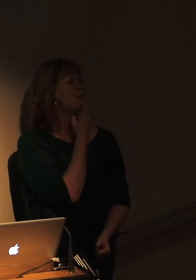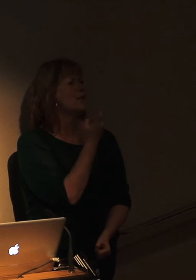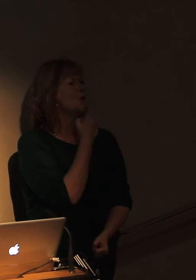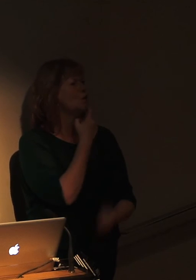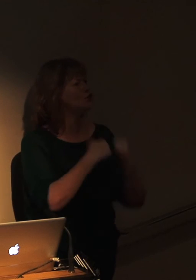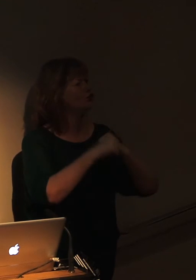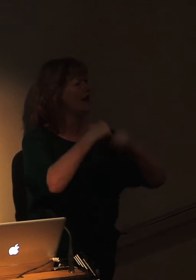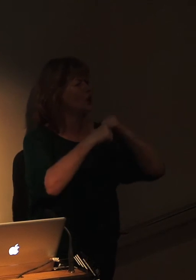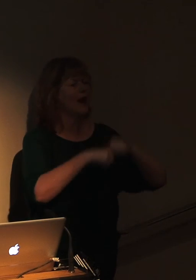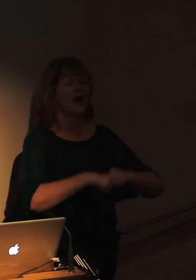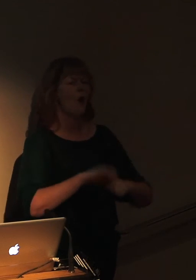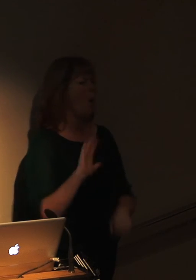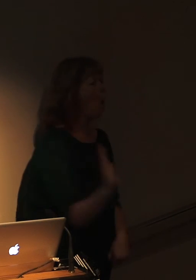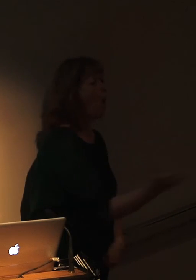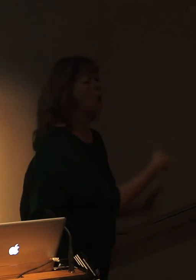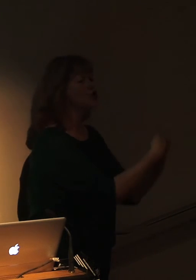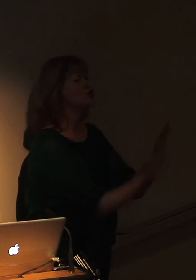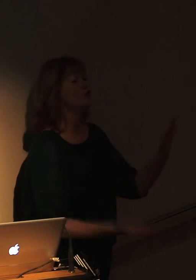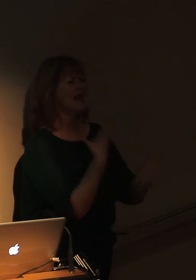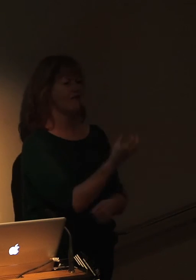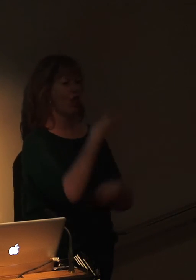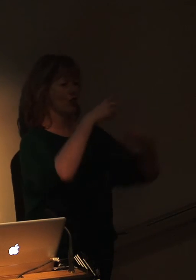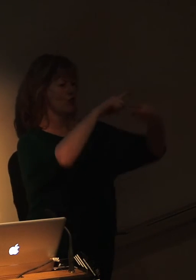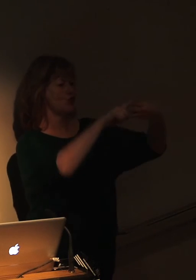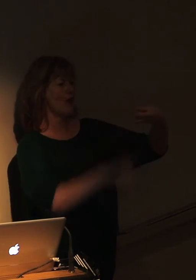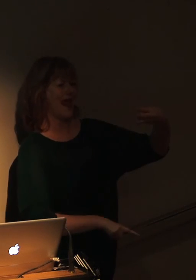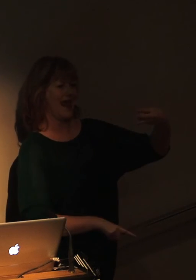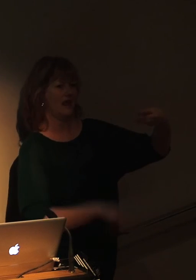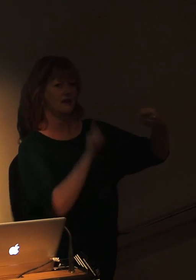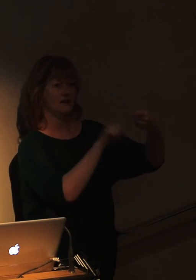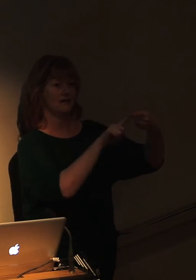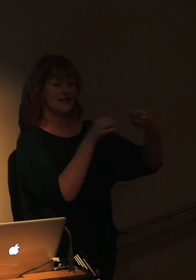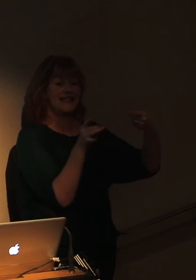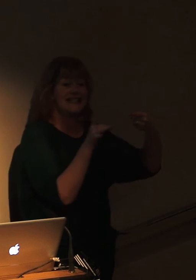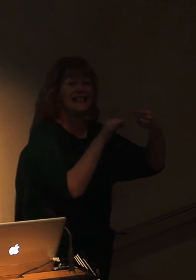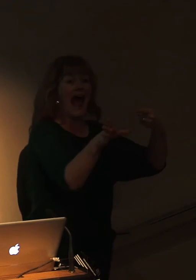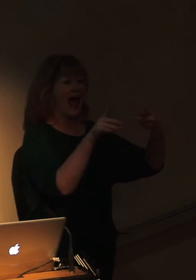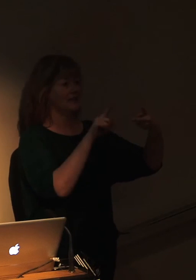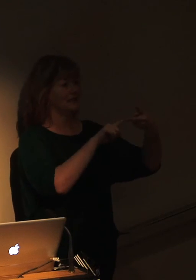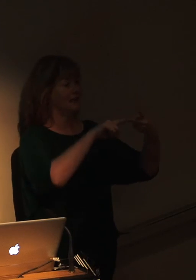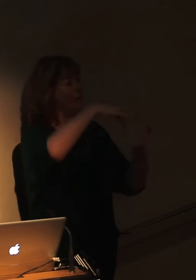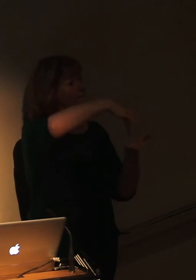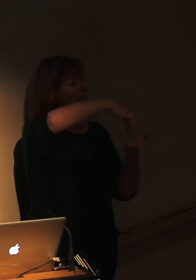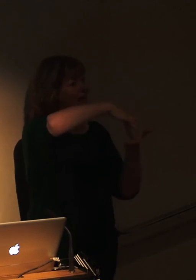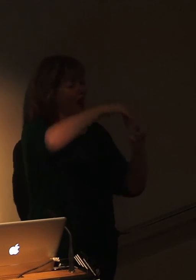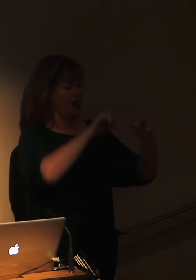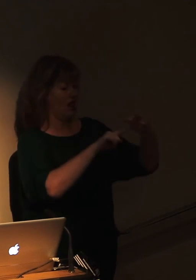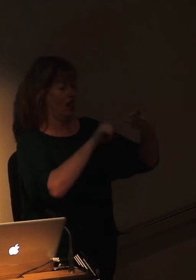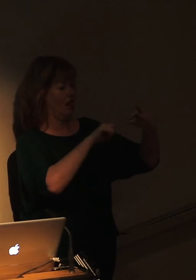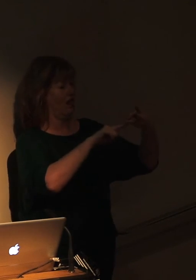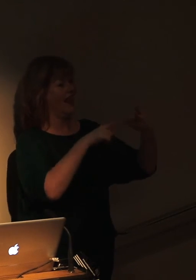any story, there are basically three parts. There's a beginning. There's a middle. And there's an end.